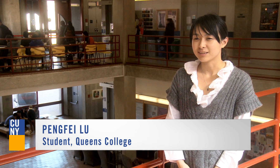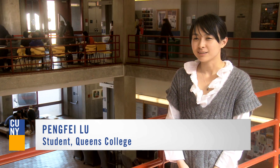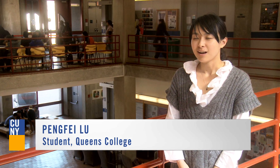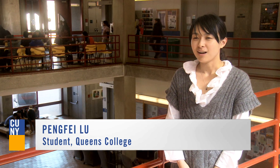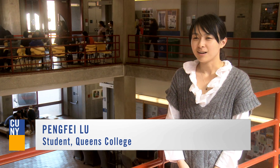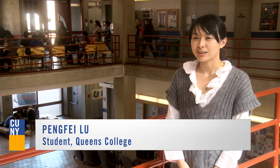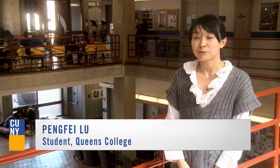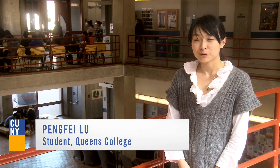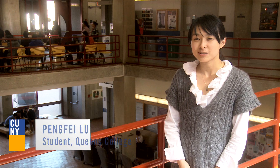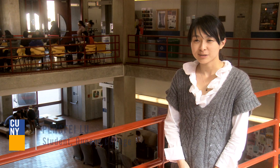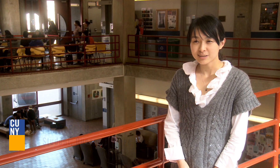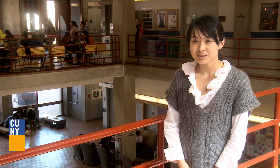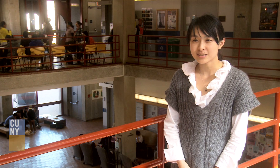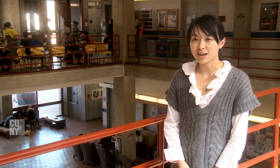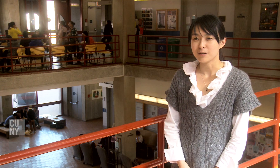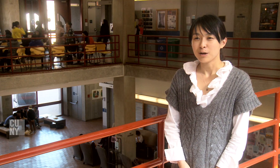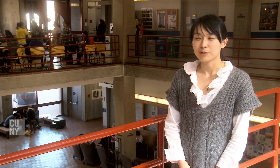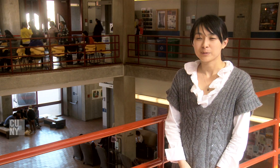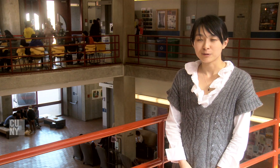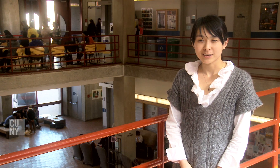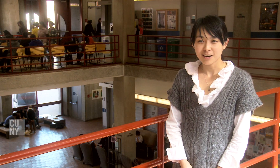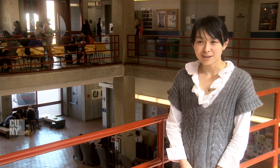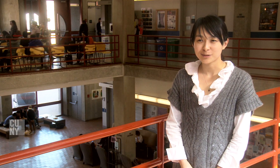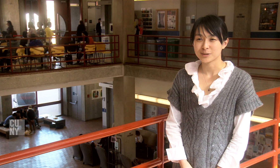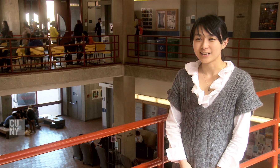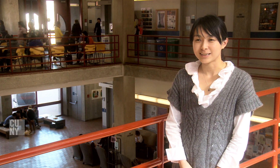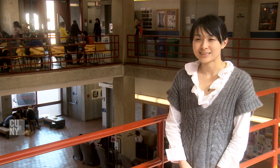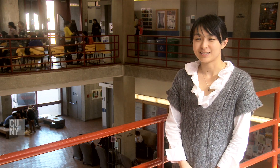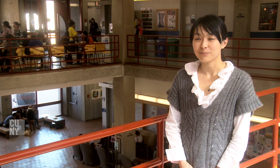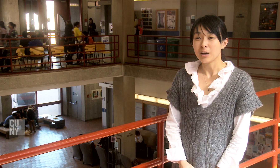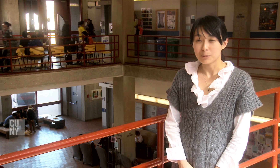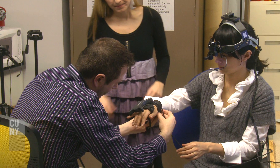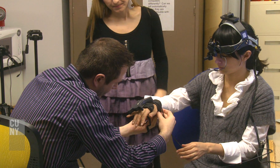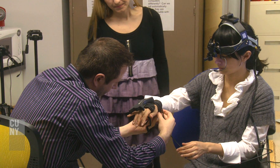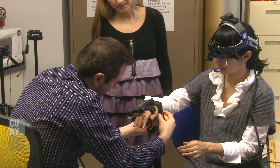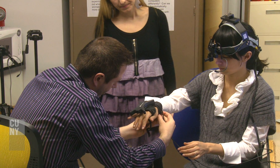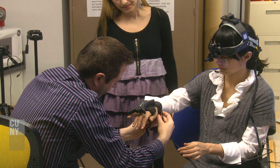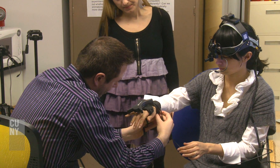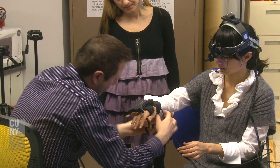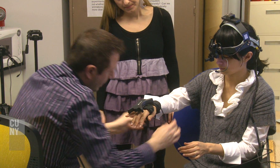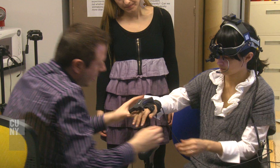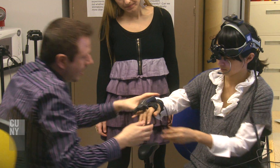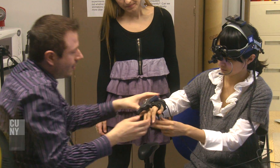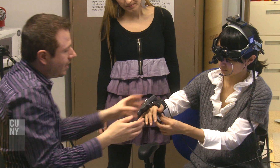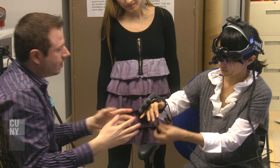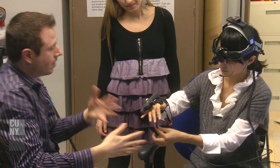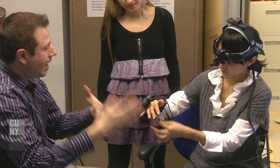in the first three years, we've been working hard to collect the motion-capture coppers using